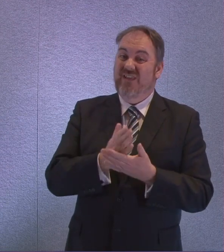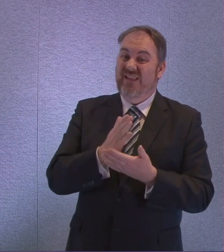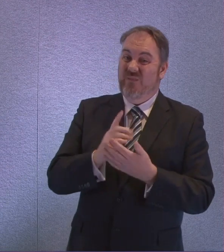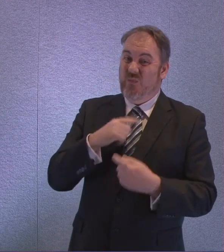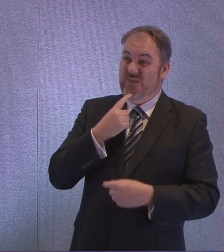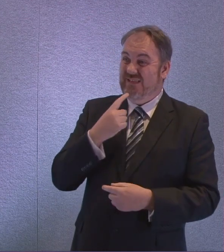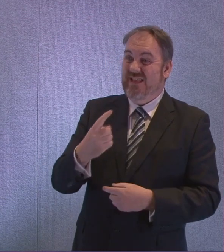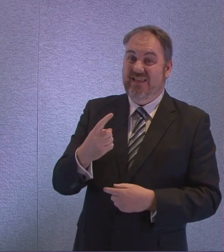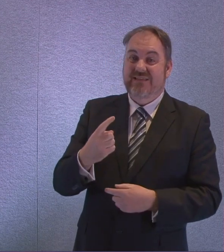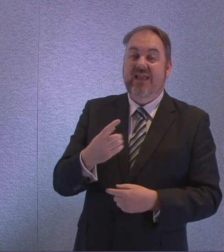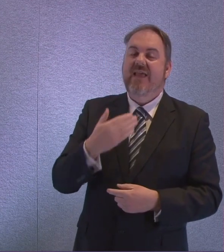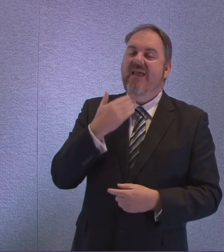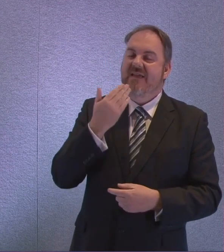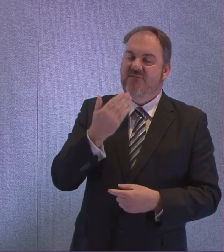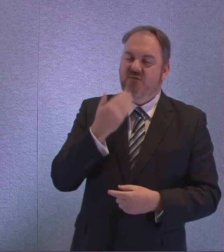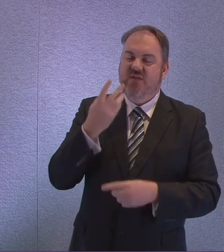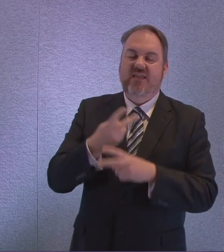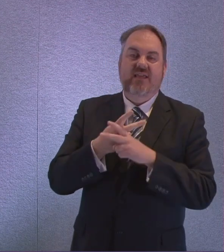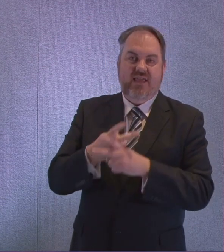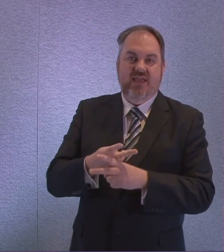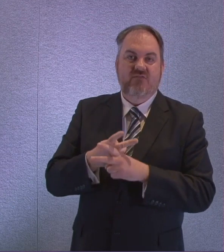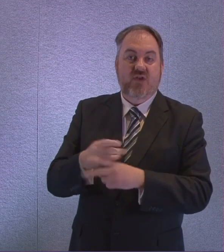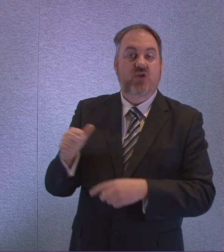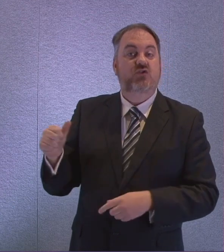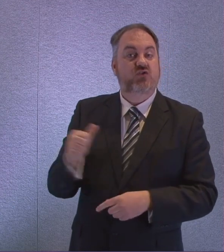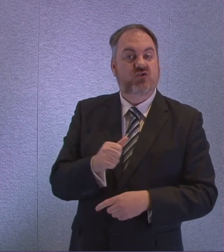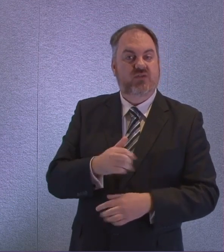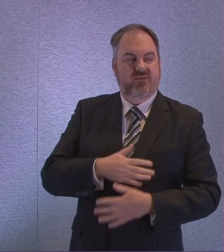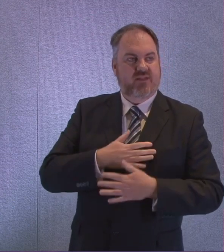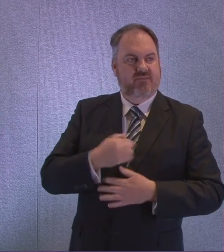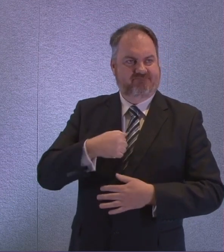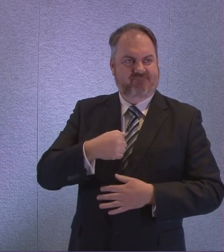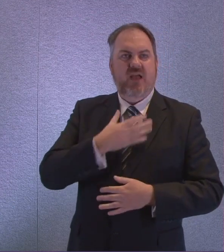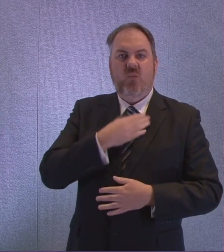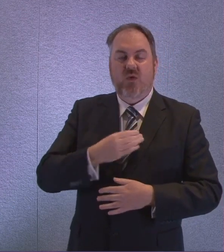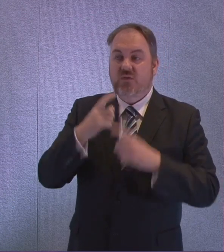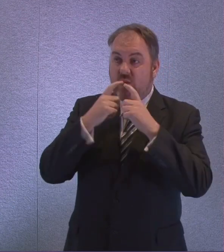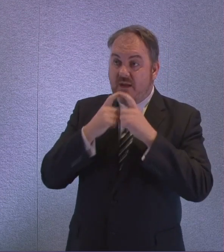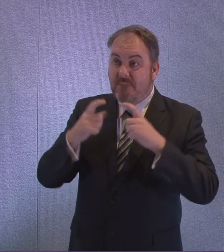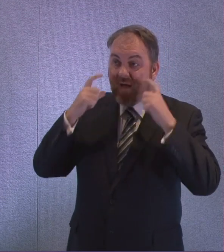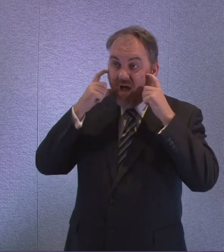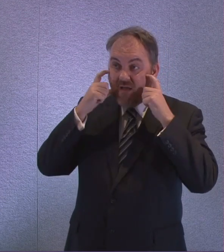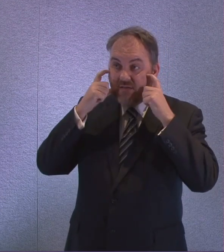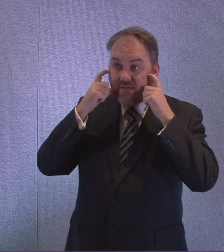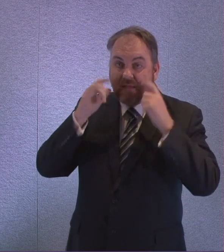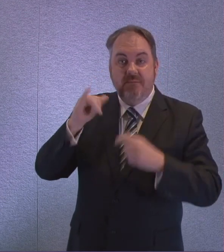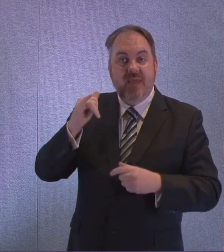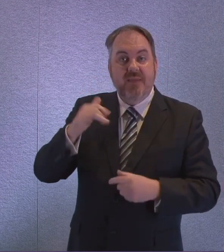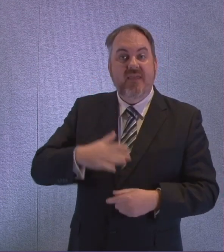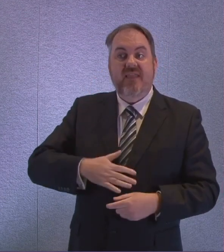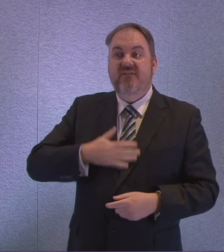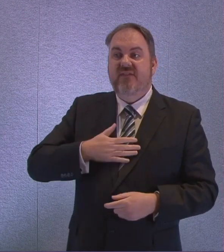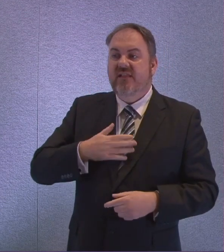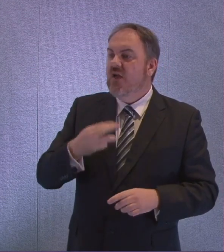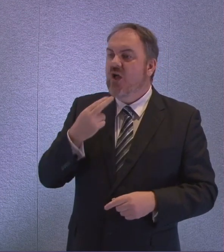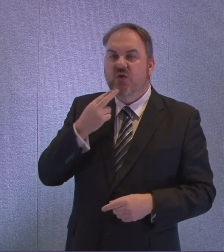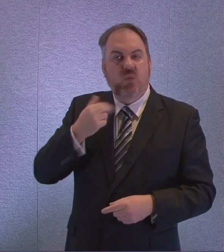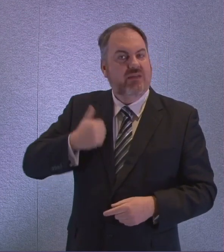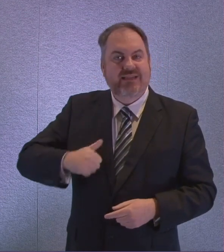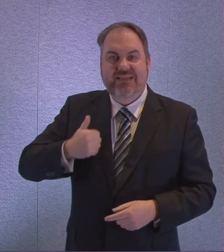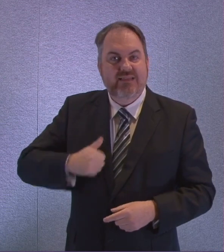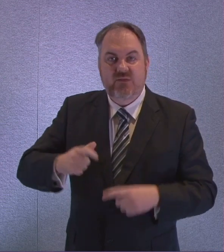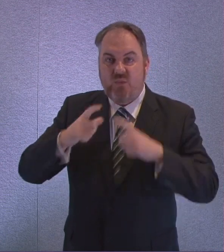should feel that they can wear a mask unless, in their professional judgment, they don't need to. So it is a much more precautionary-based